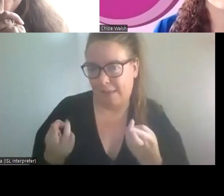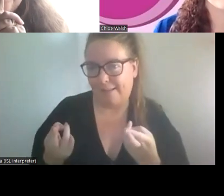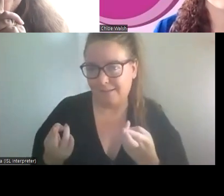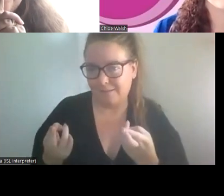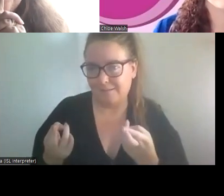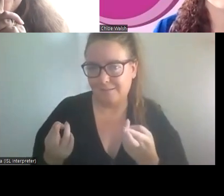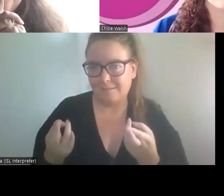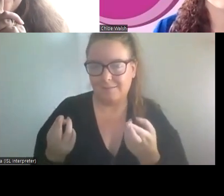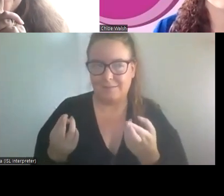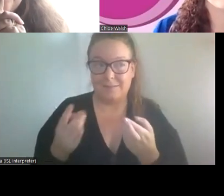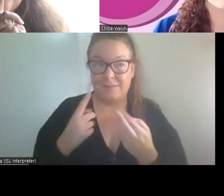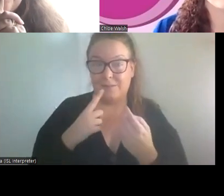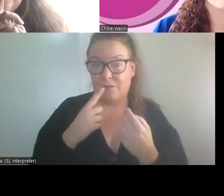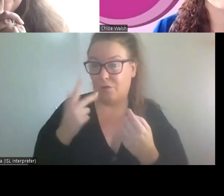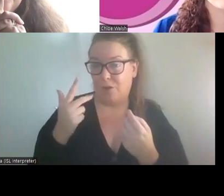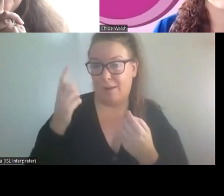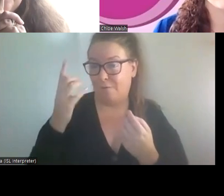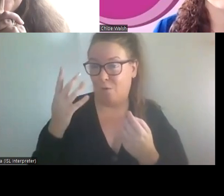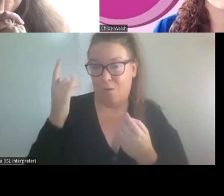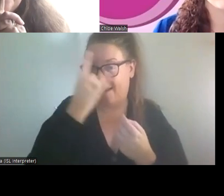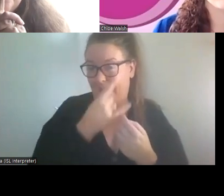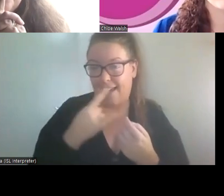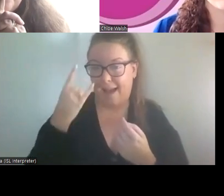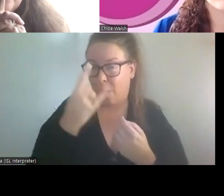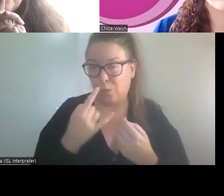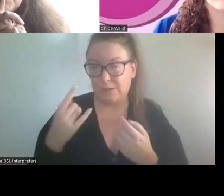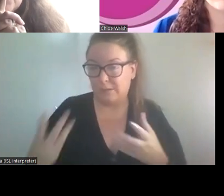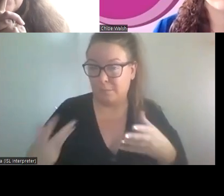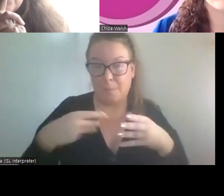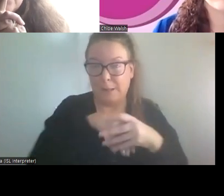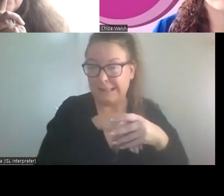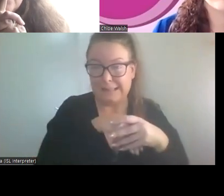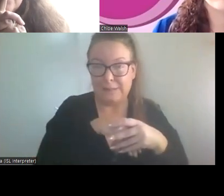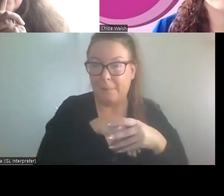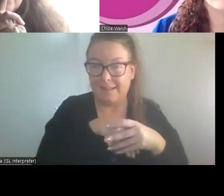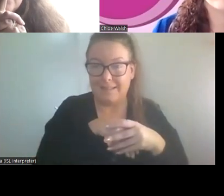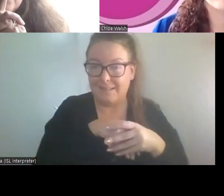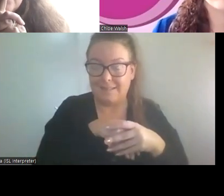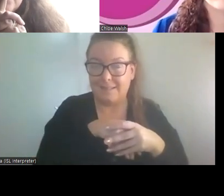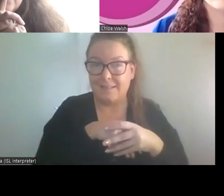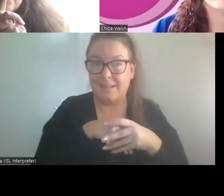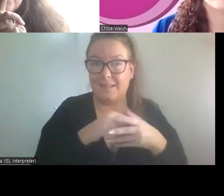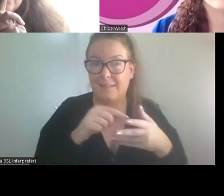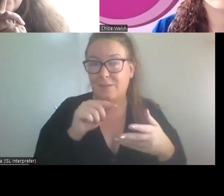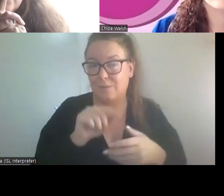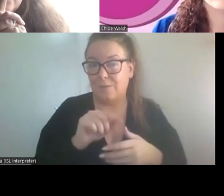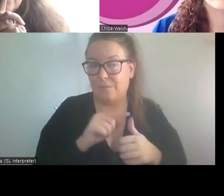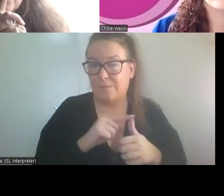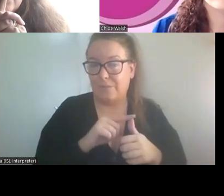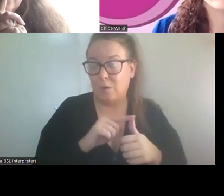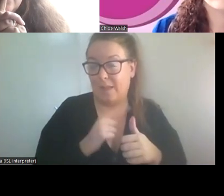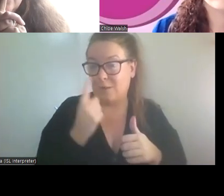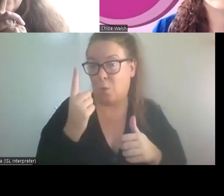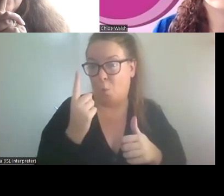we were required to participate. So I suppose that's one angle.